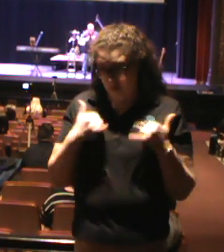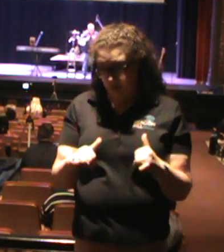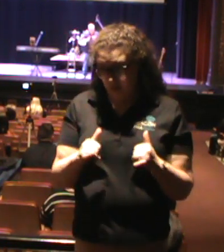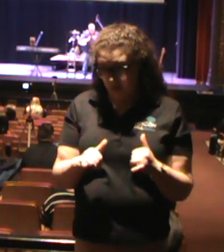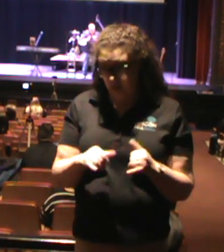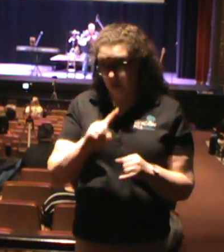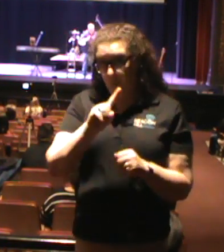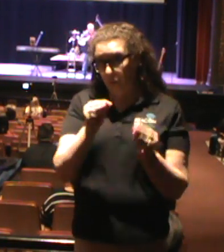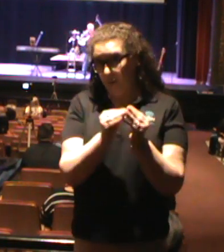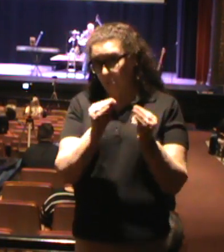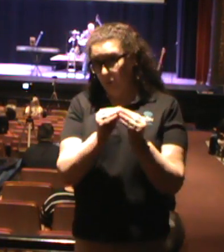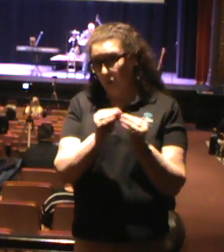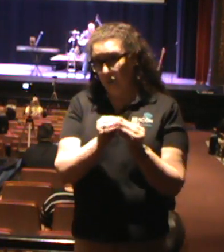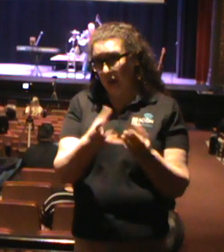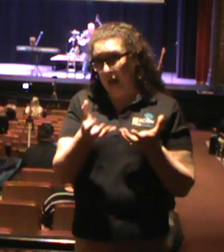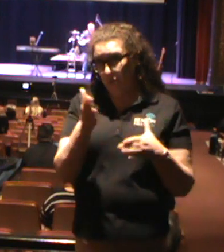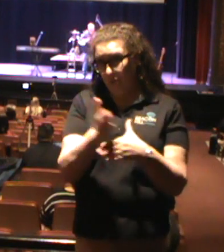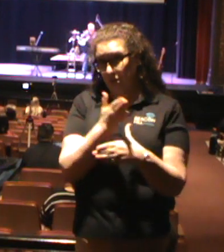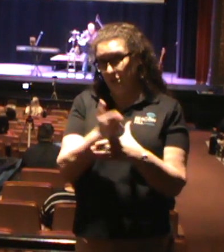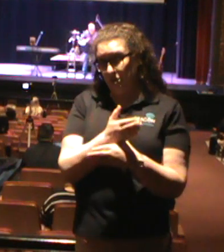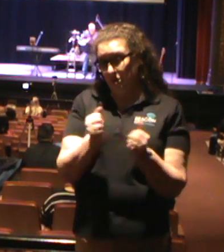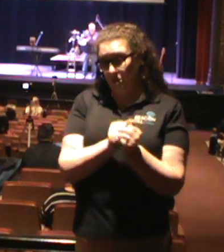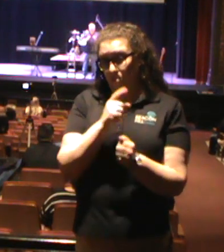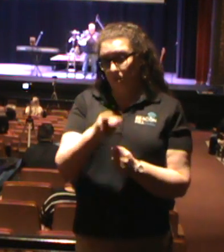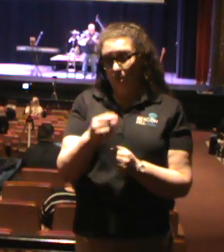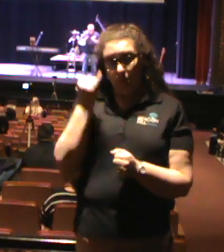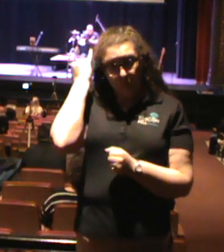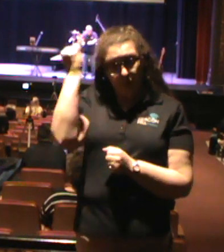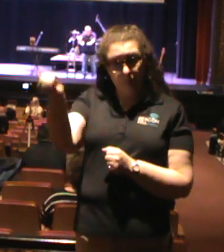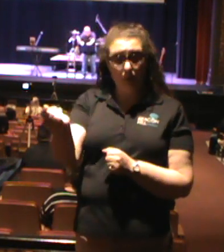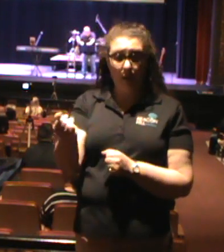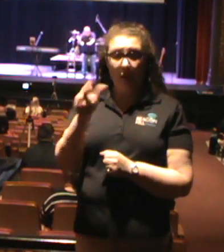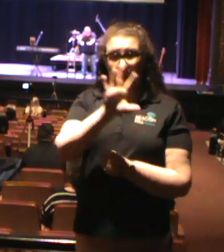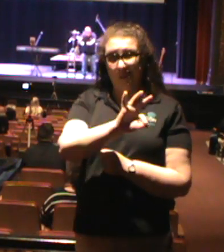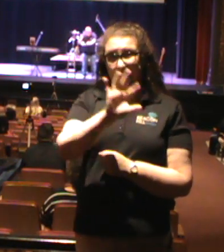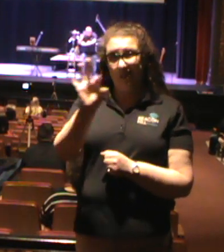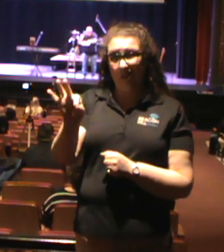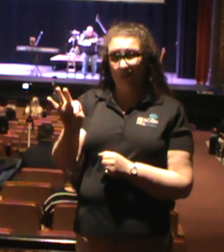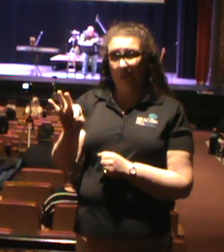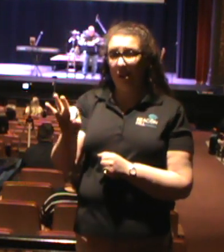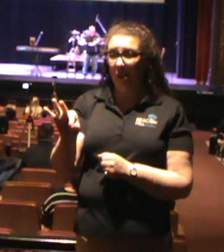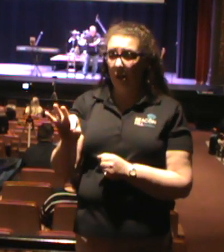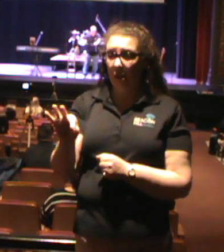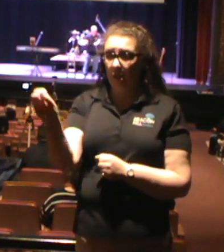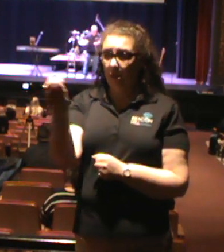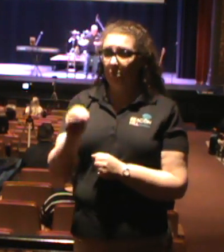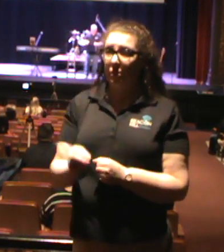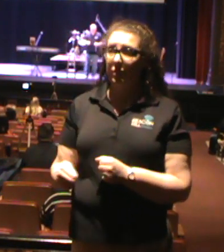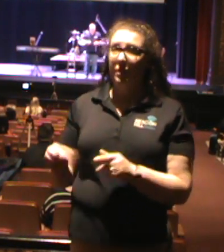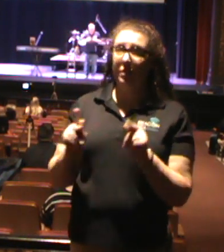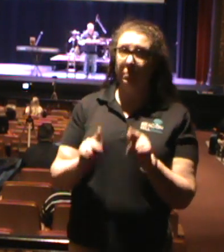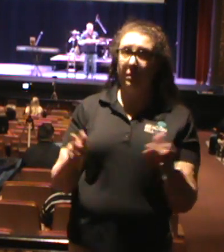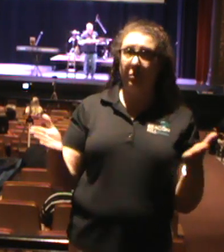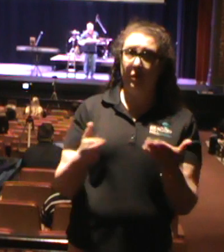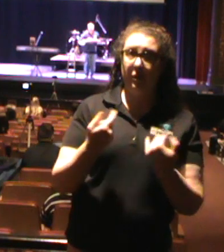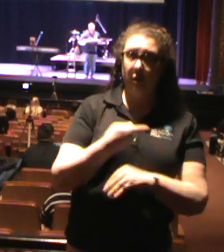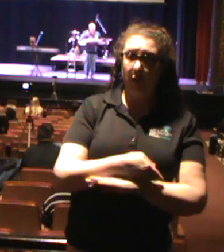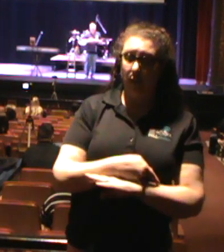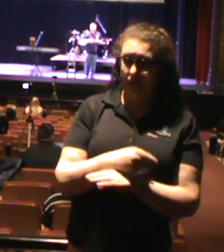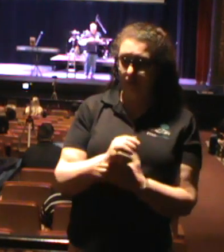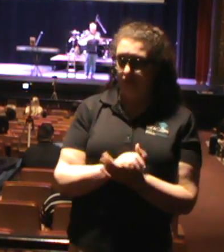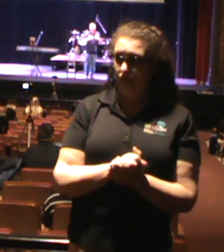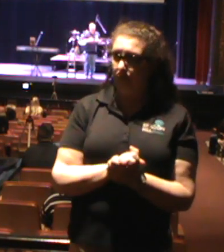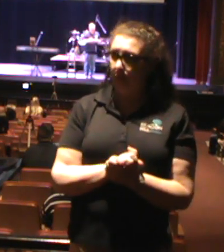There's one more that I want to share with you that I would imagine that 99% of the people here today get on